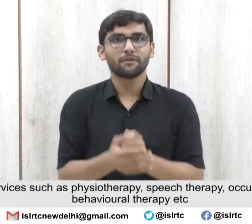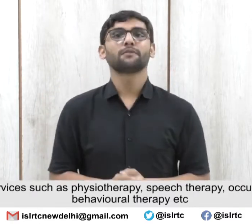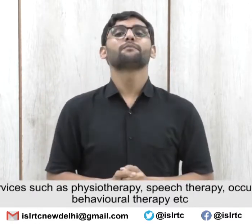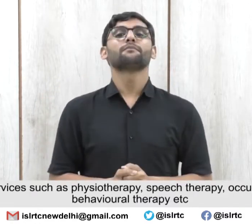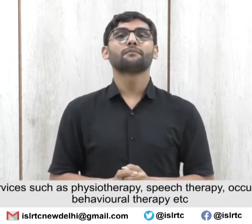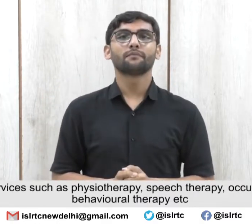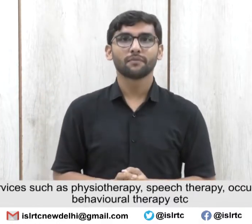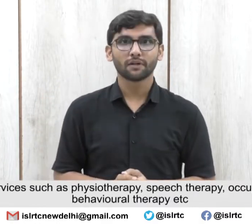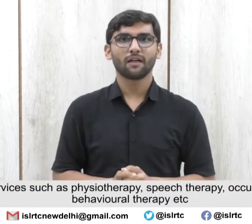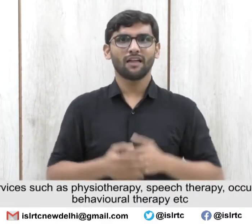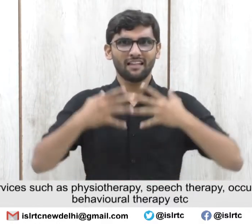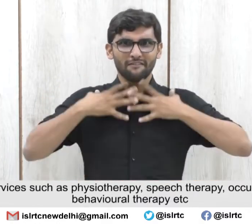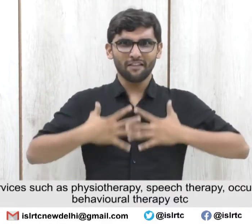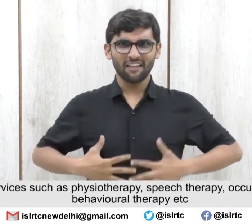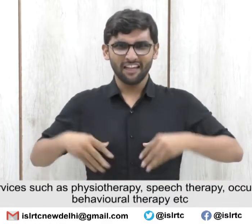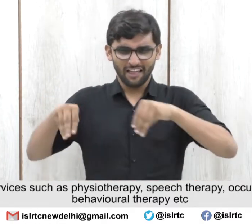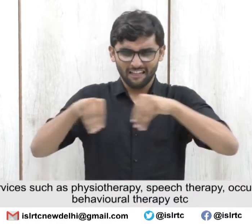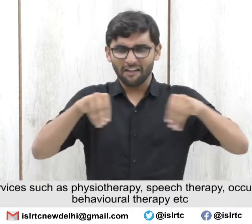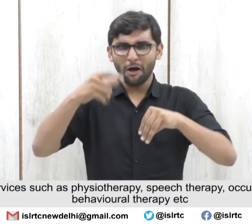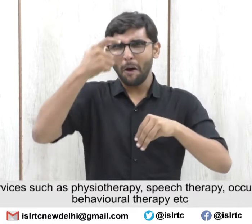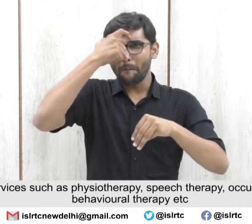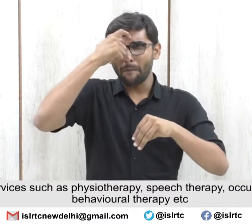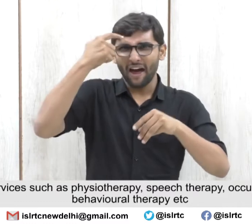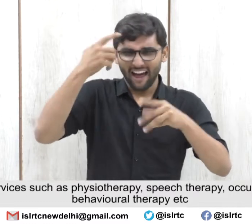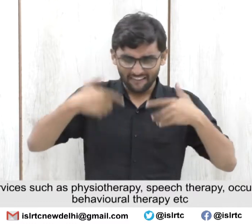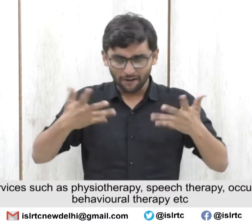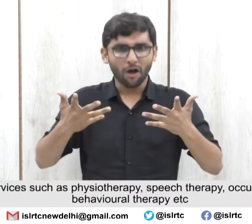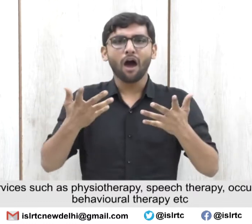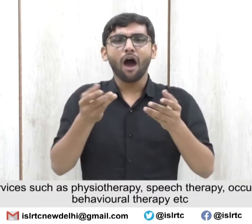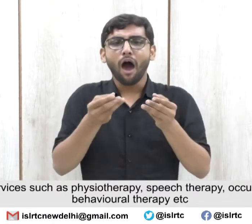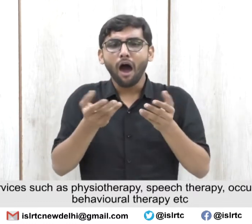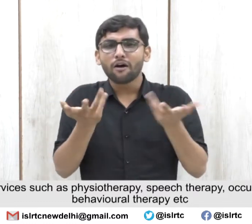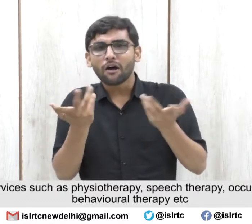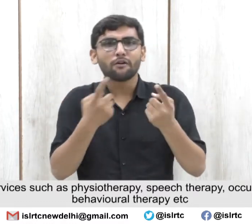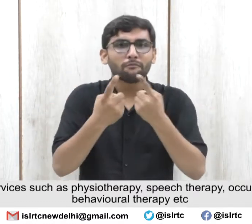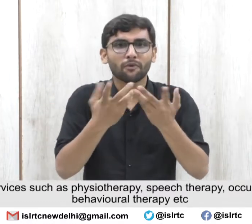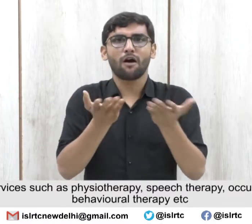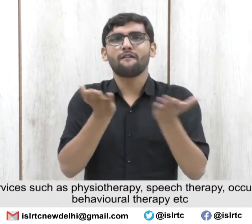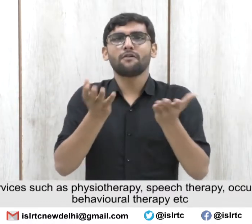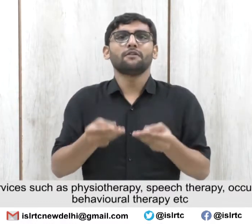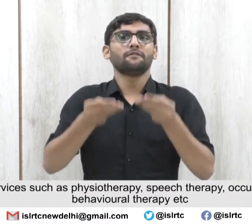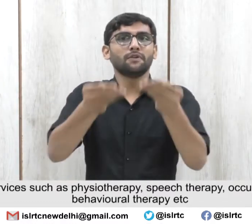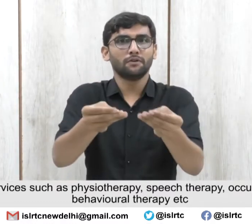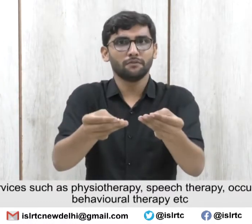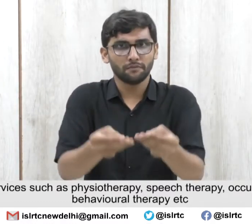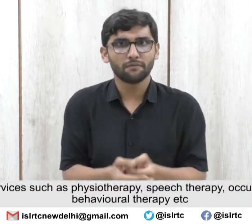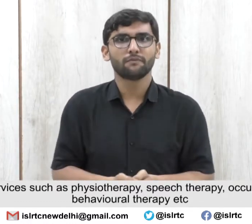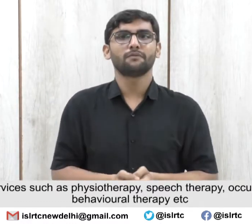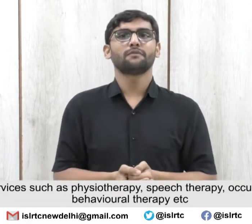Behavioral